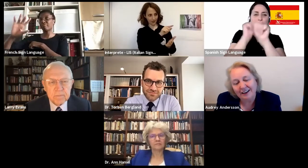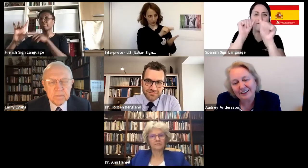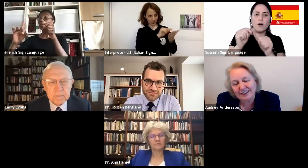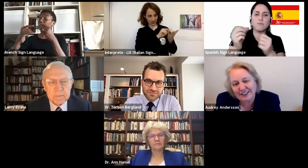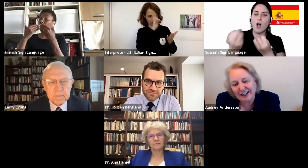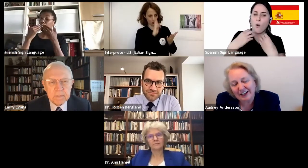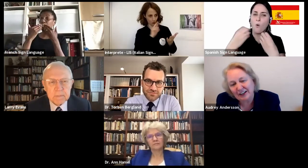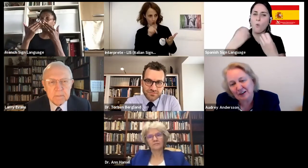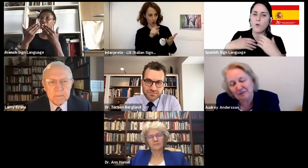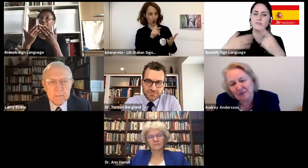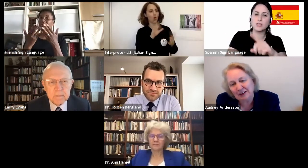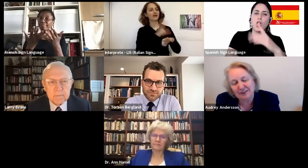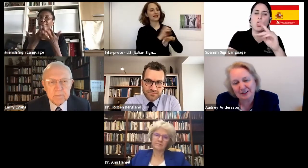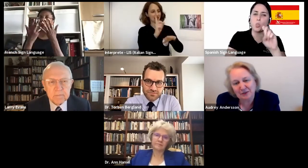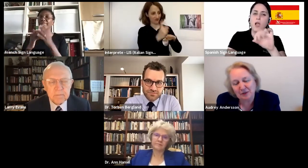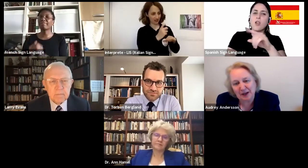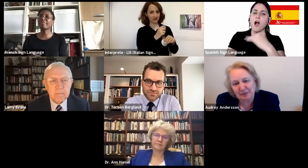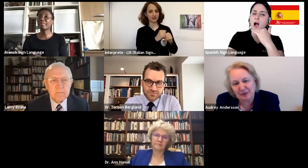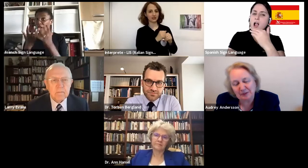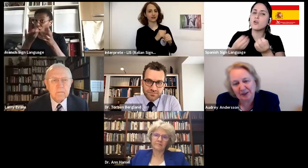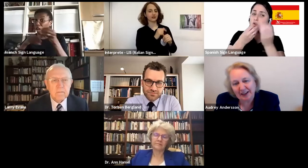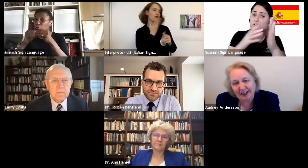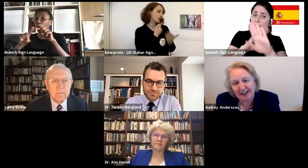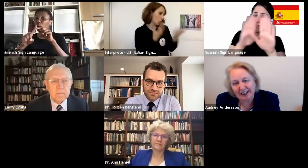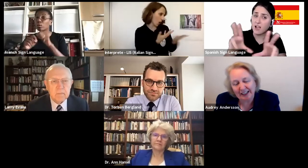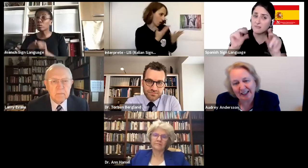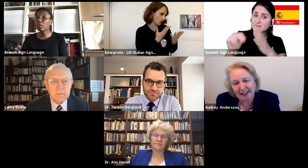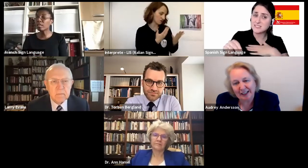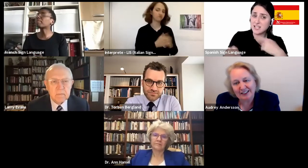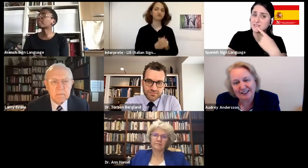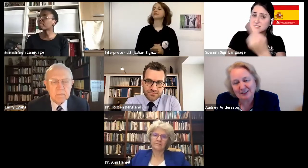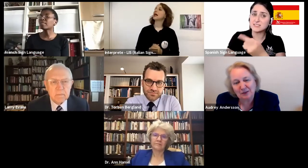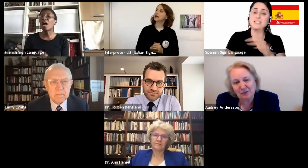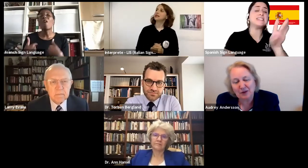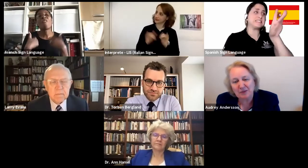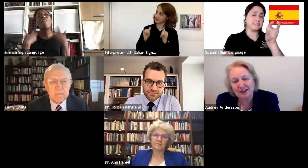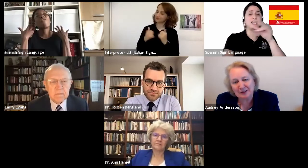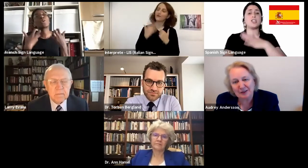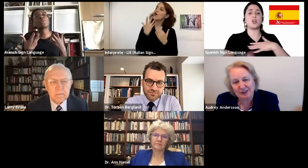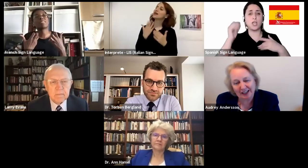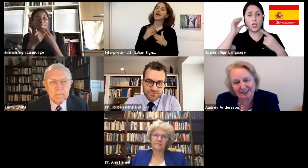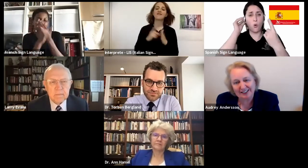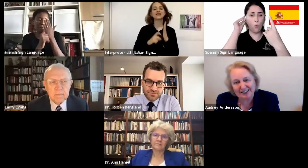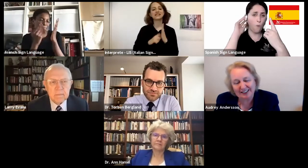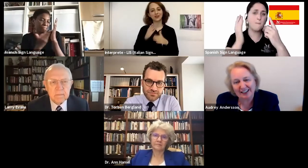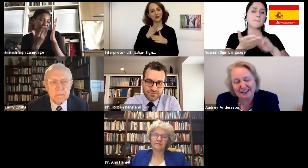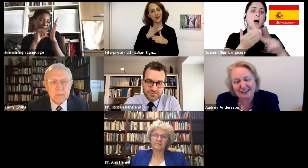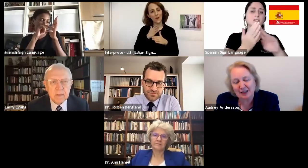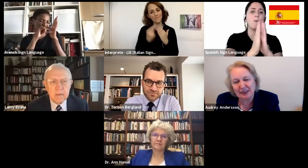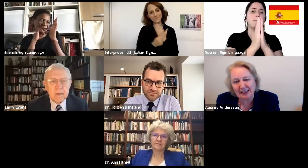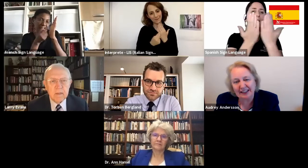I'd like to share a verse from the Bible. It is one of my go-to texts.